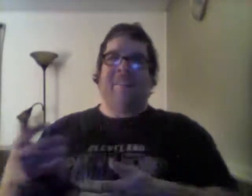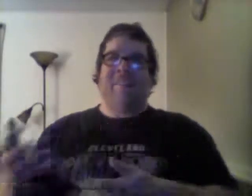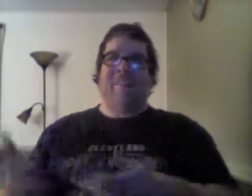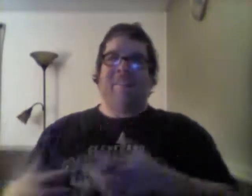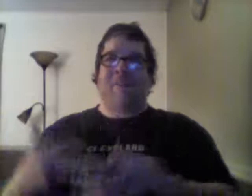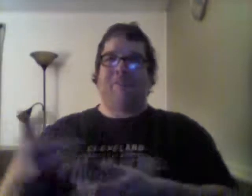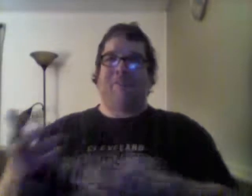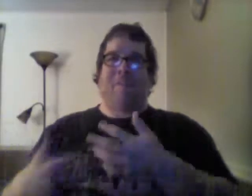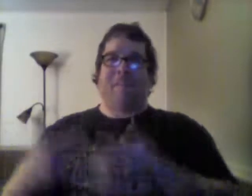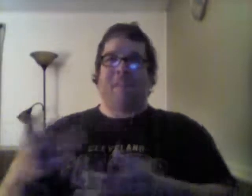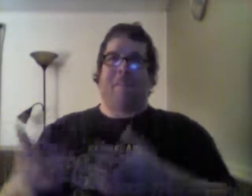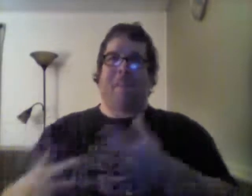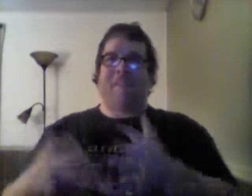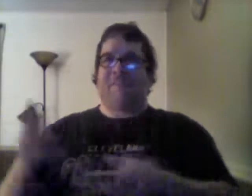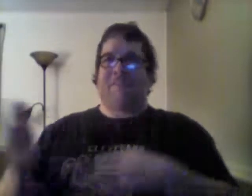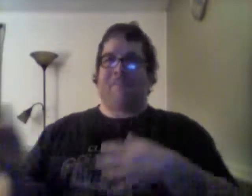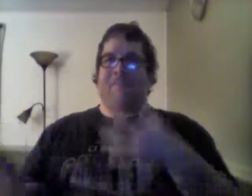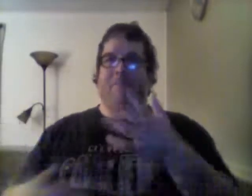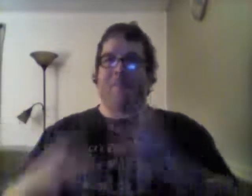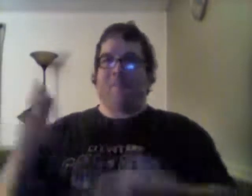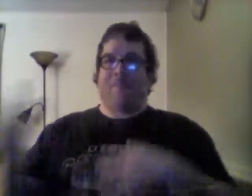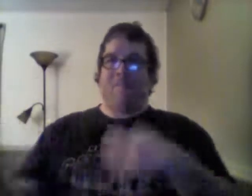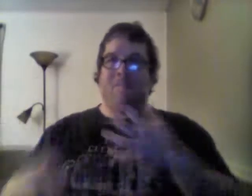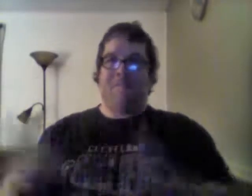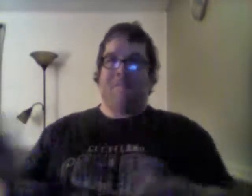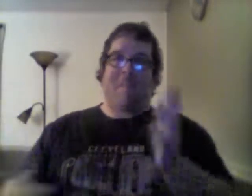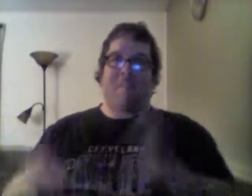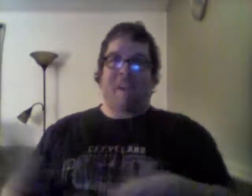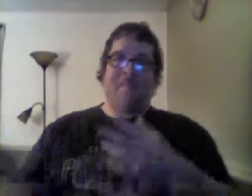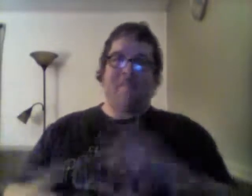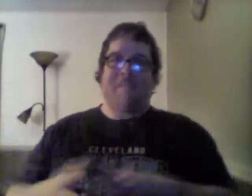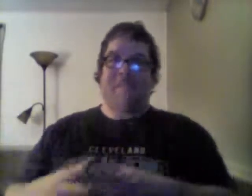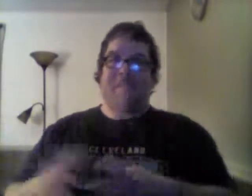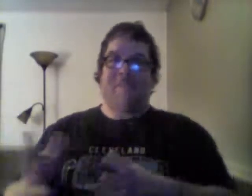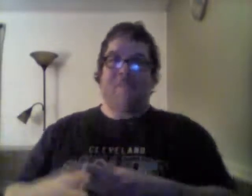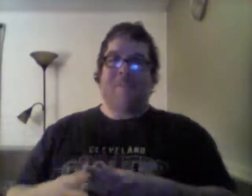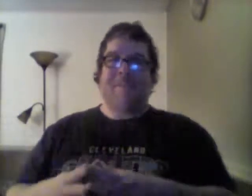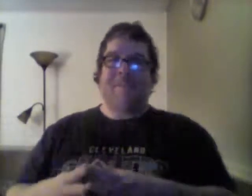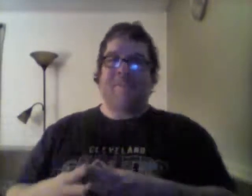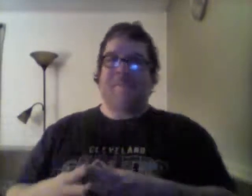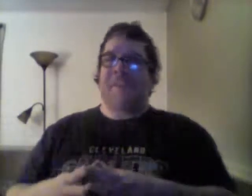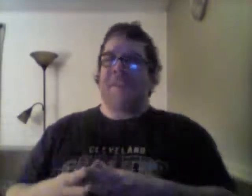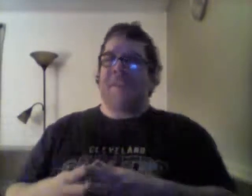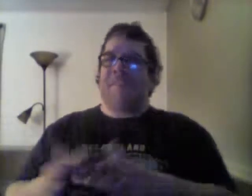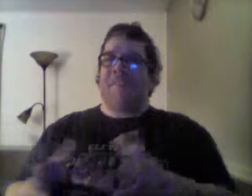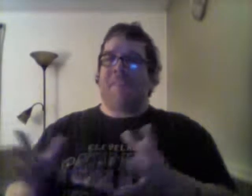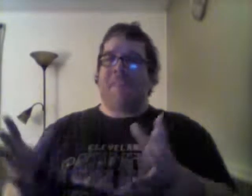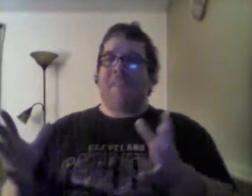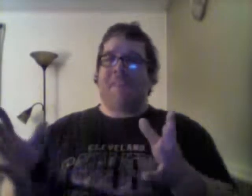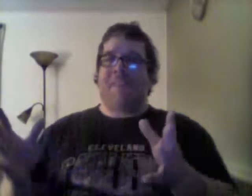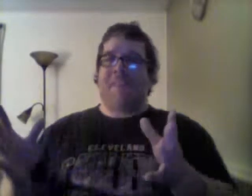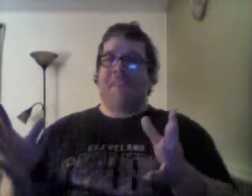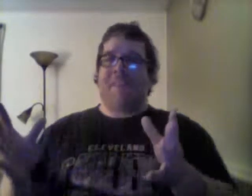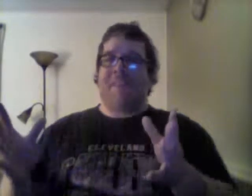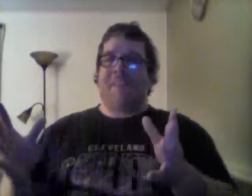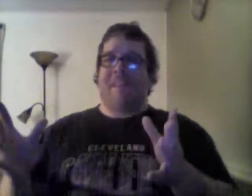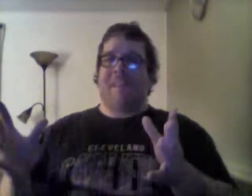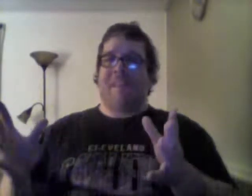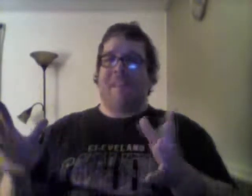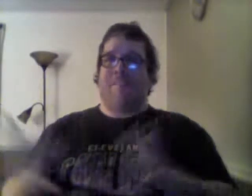And also on top of that, there's some footage of the stuff that happened, the stories in this movie. But it's like just, it's